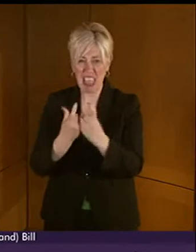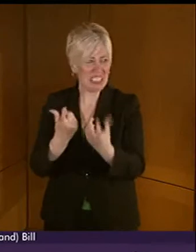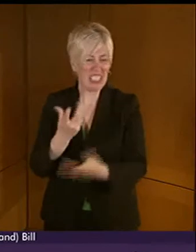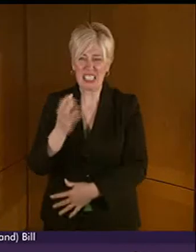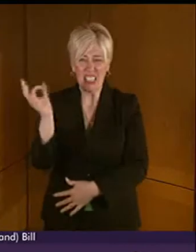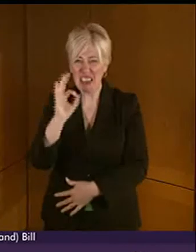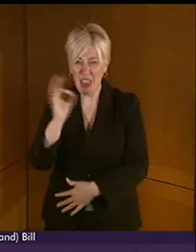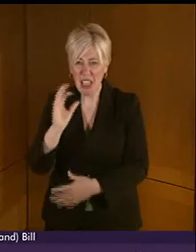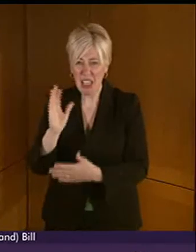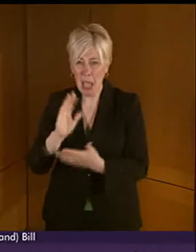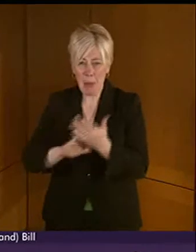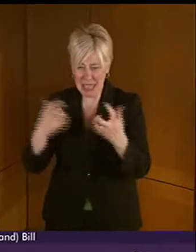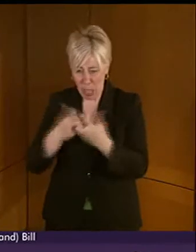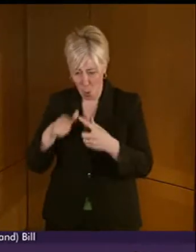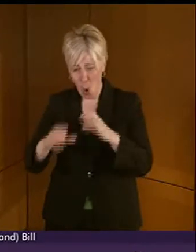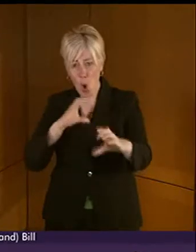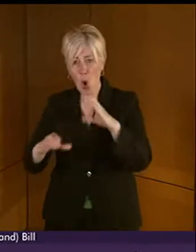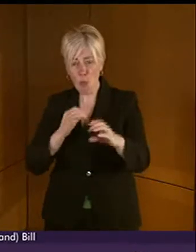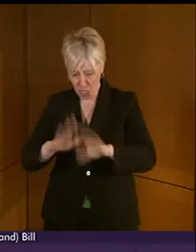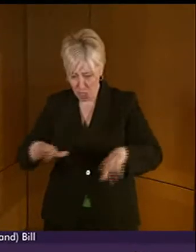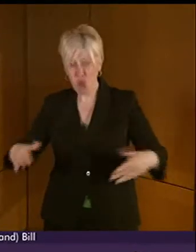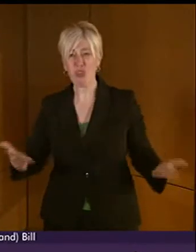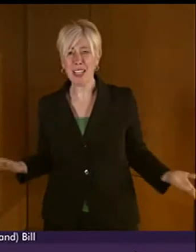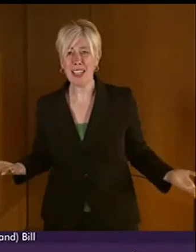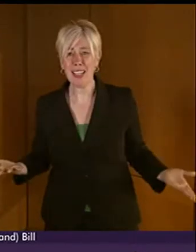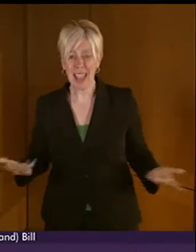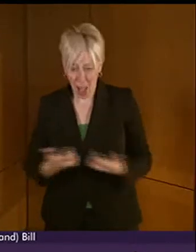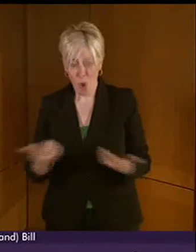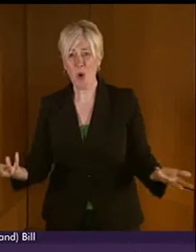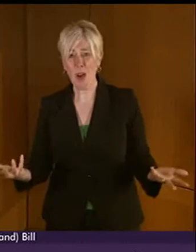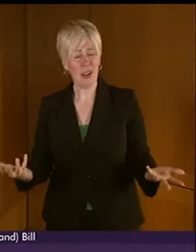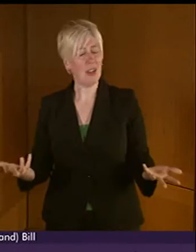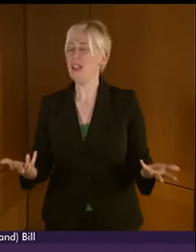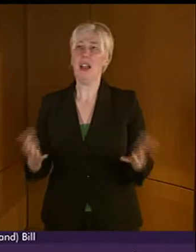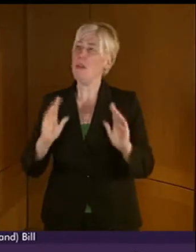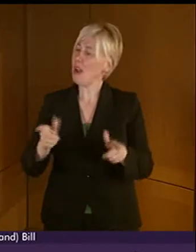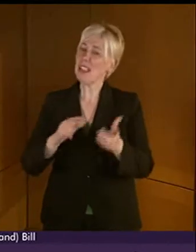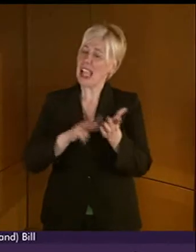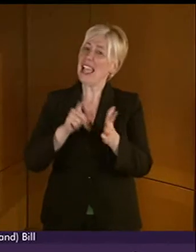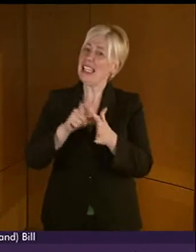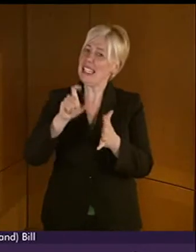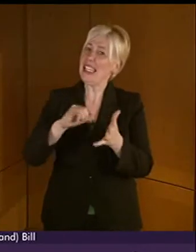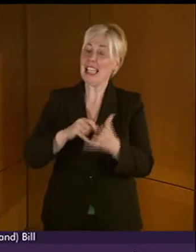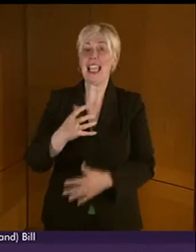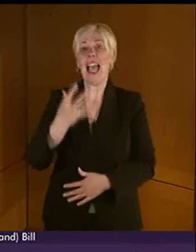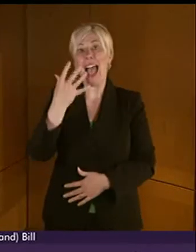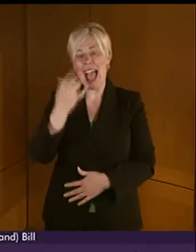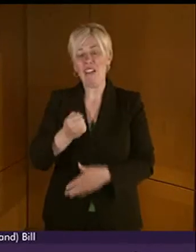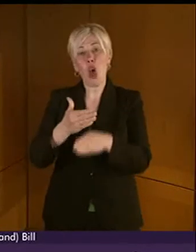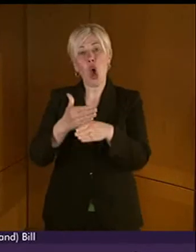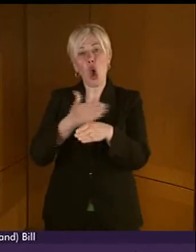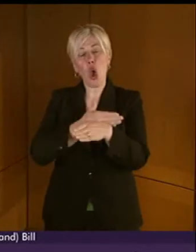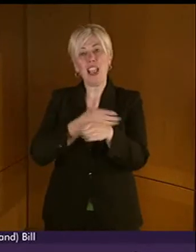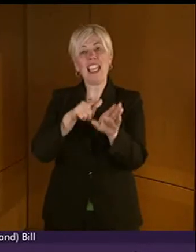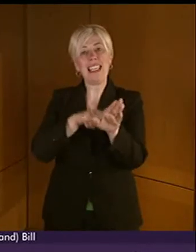order to communicate with their child through sign language, although NDCS does have an early years